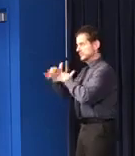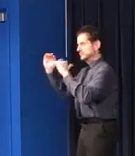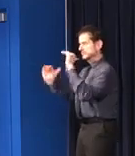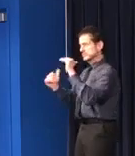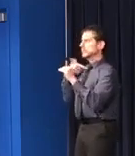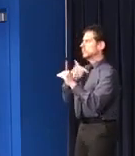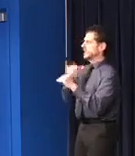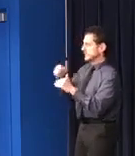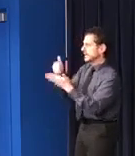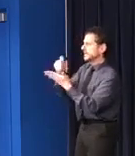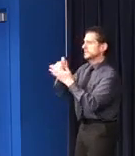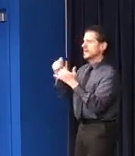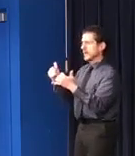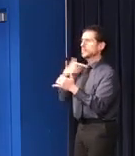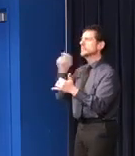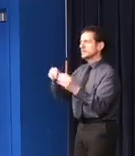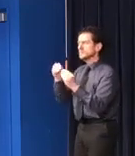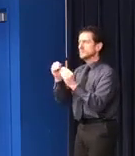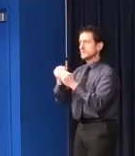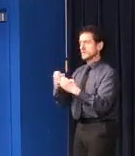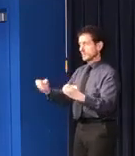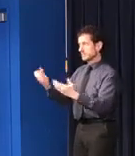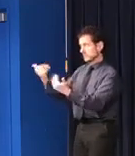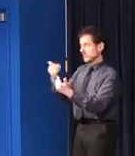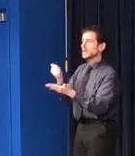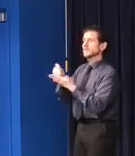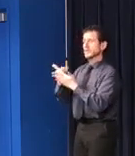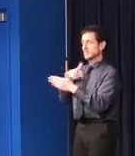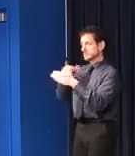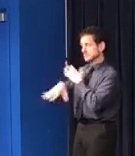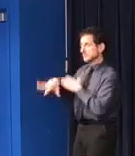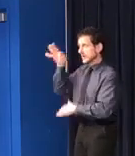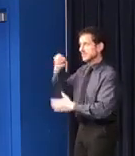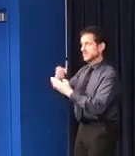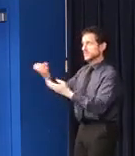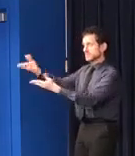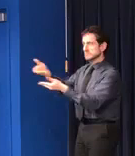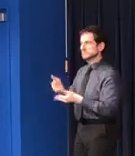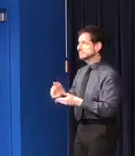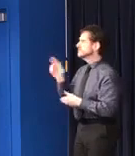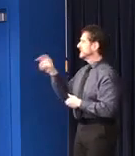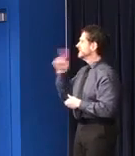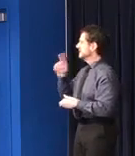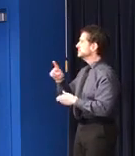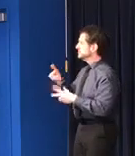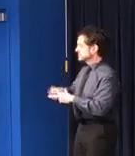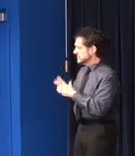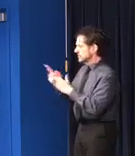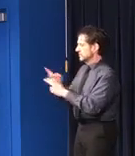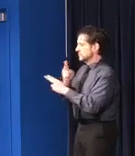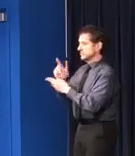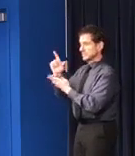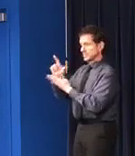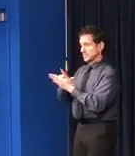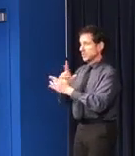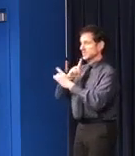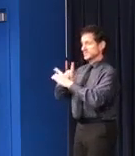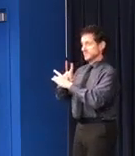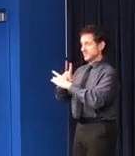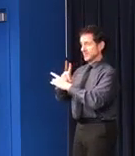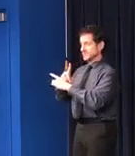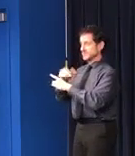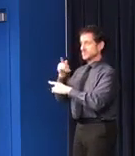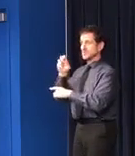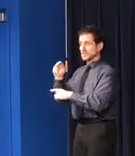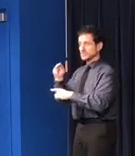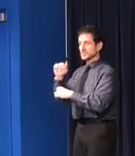equipment we so badly need. He needed to do this to activate the Defense Production Act weeks ago